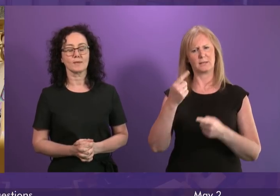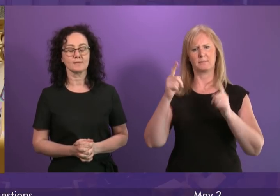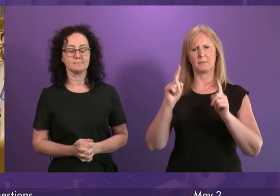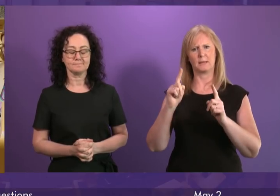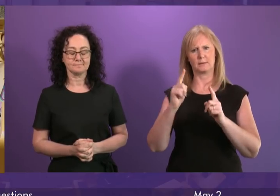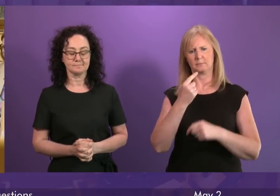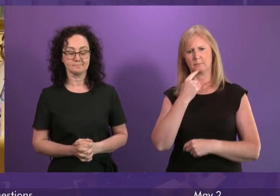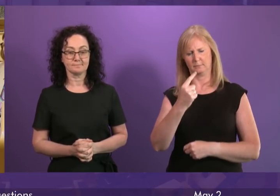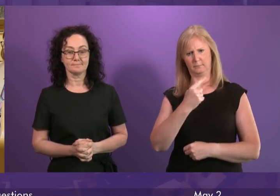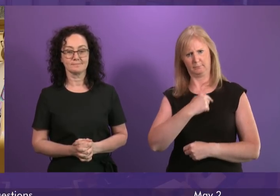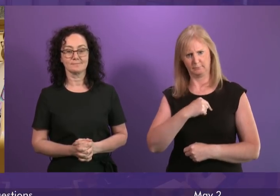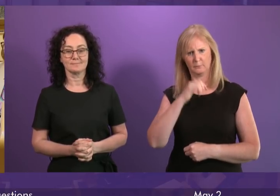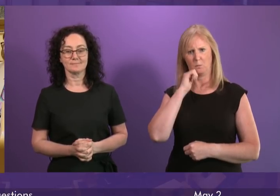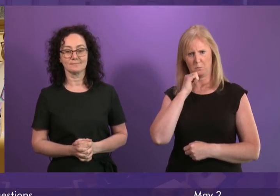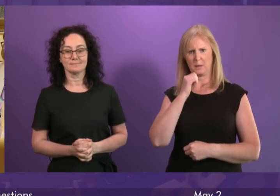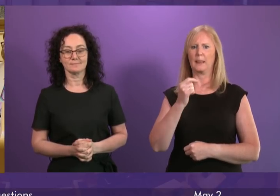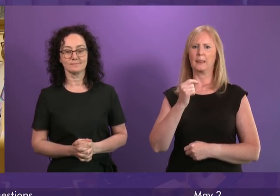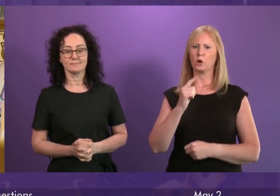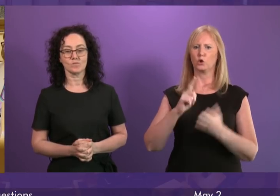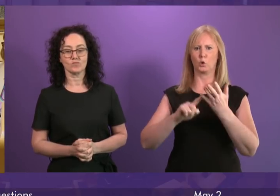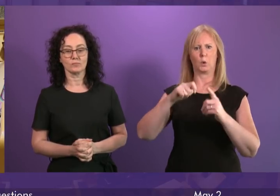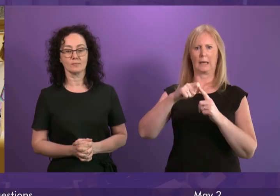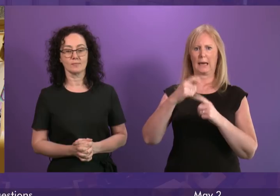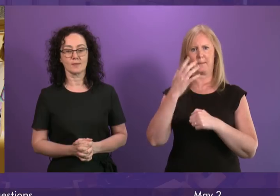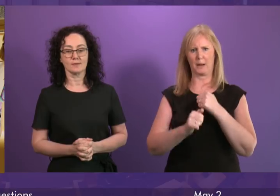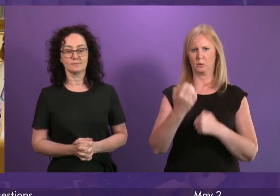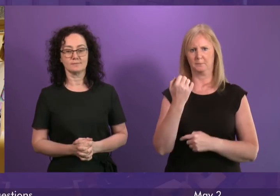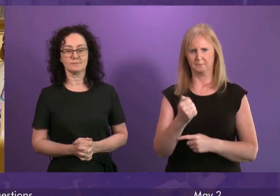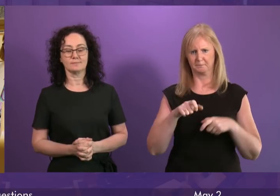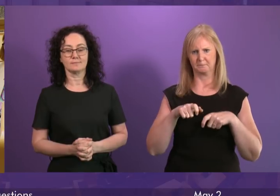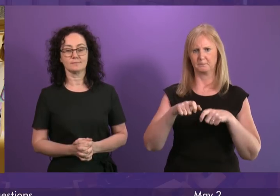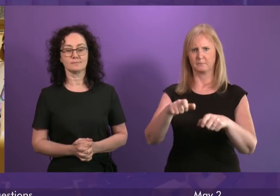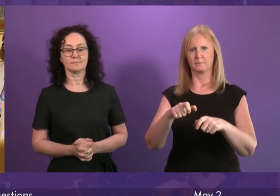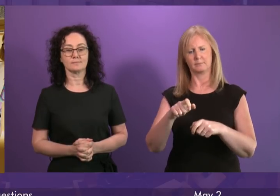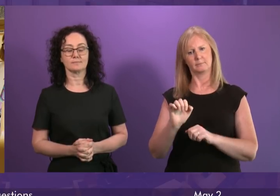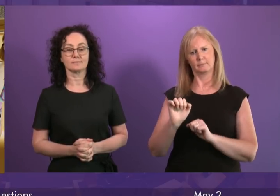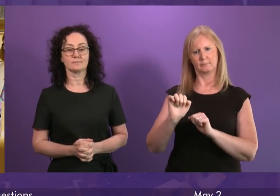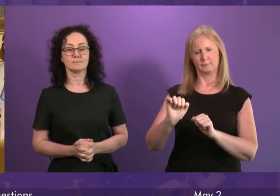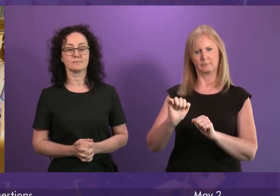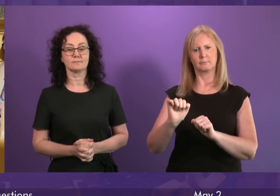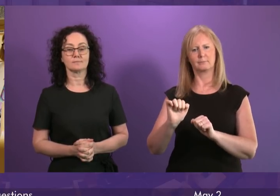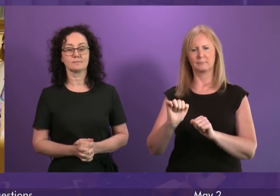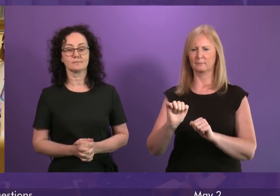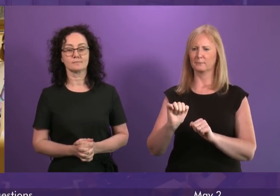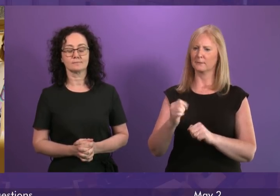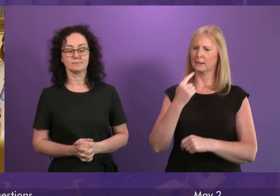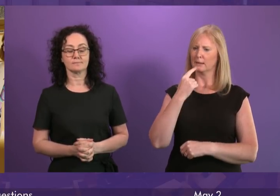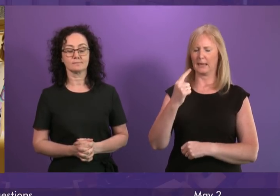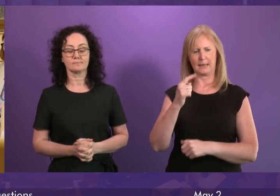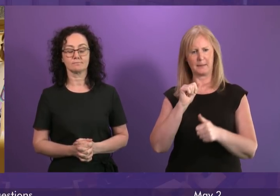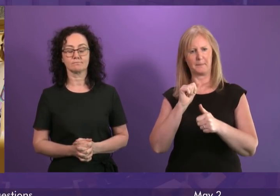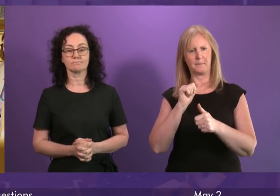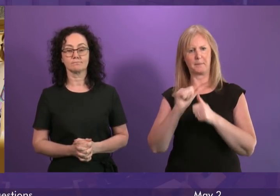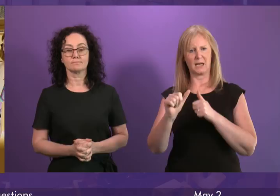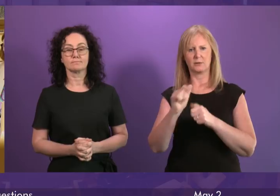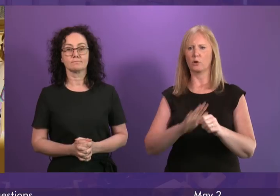keep the UK pound permanently, forever, because, in her words, that was in the best interests of Scotland.